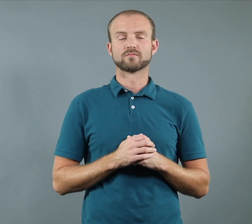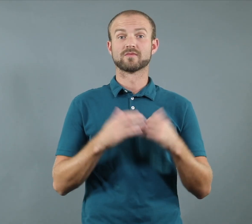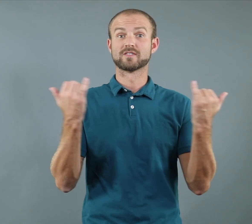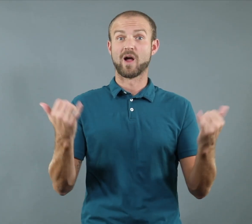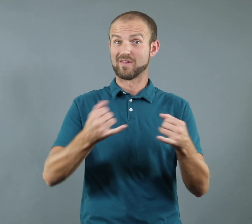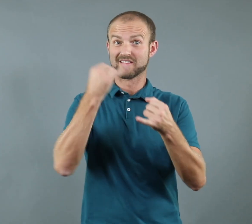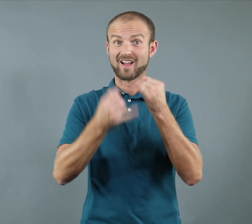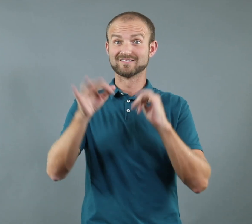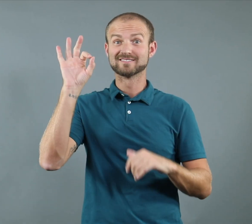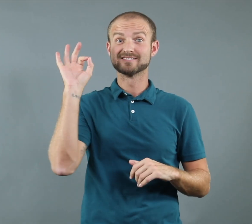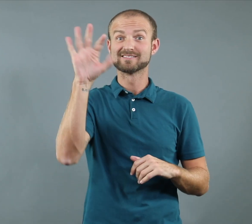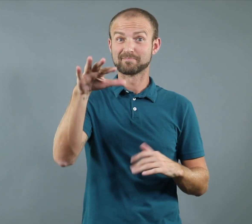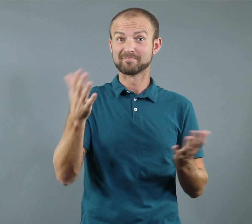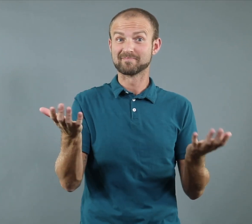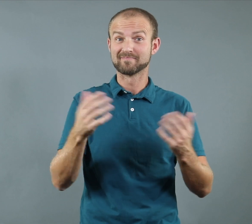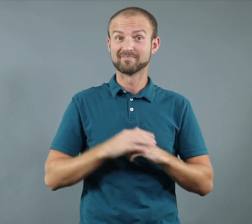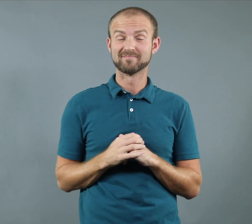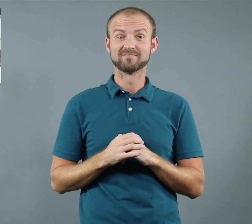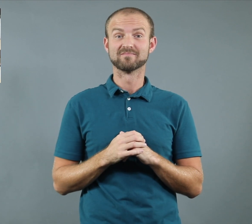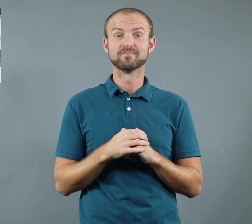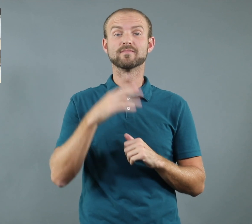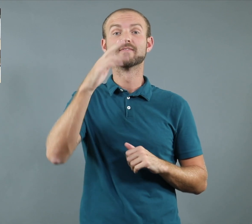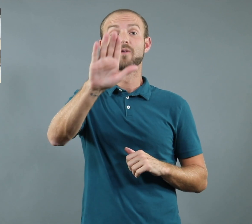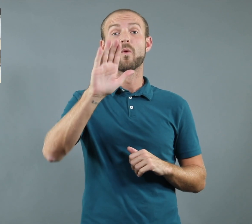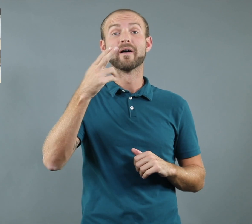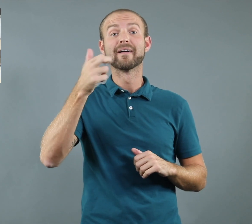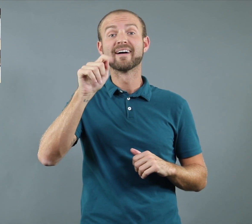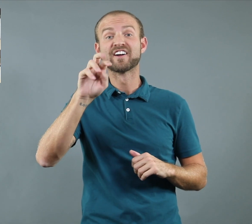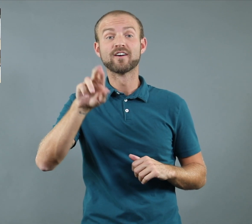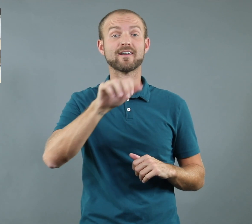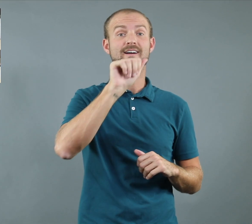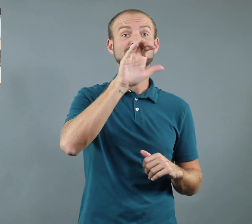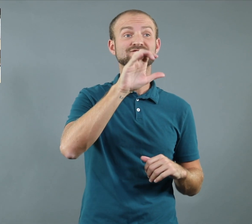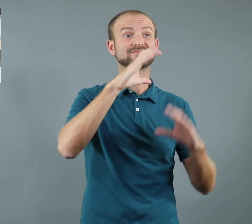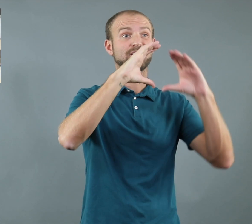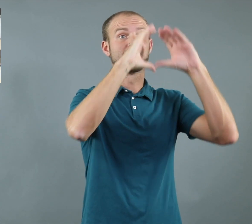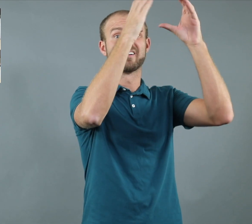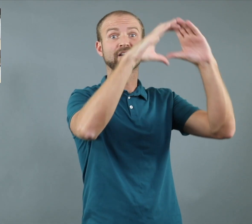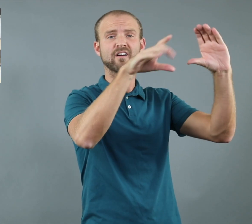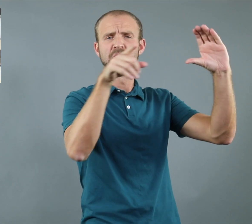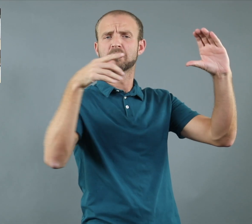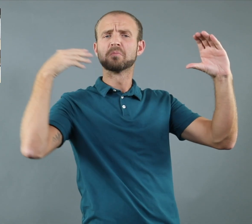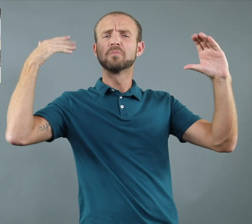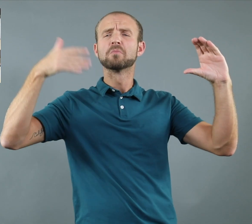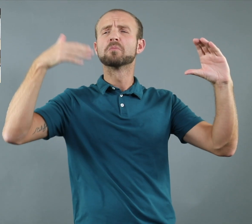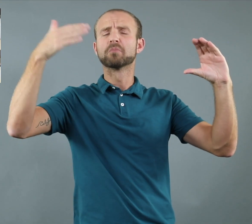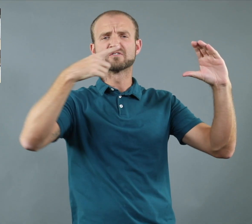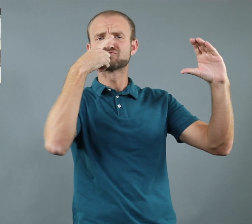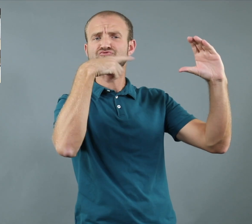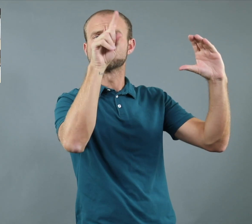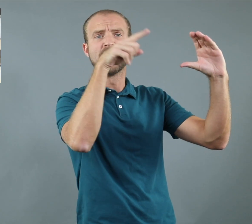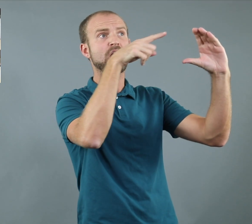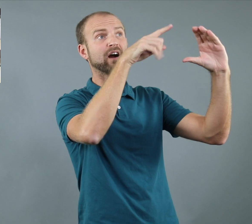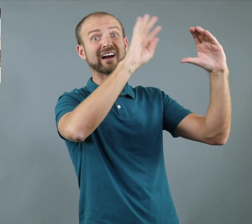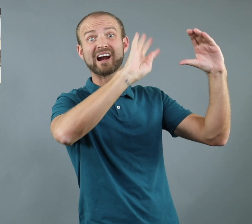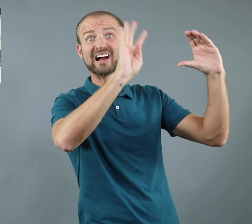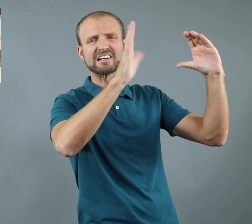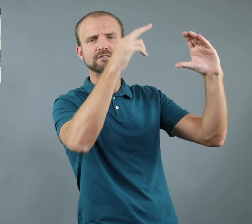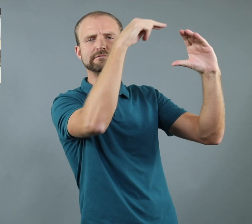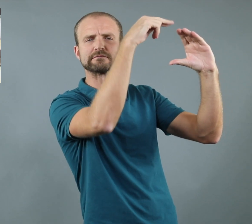Here is the last tip. It is suggested that you investigate your ductwork. It is important to maintain it from time to time so you can prevent